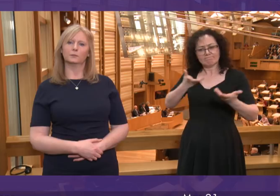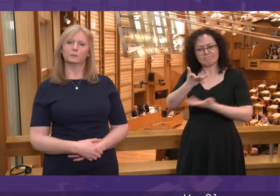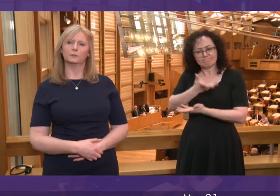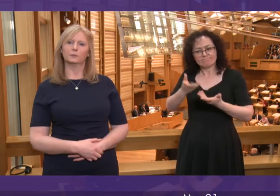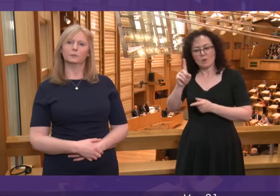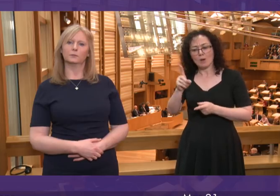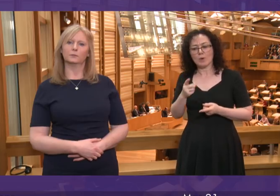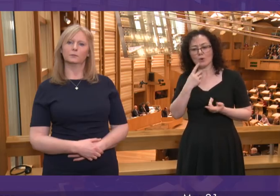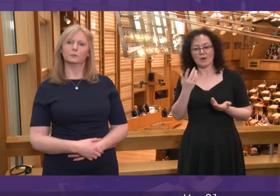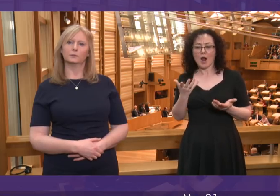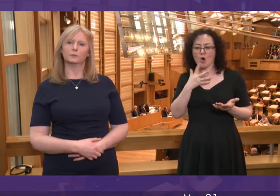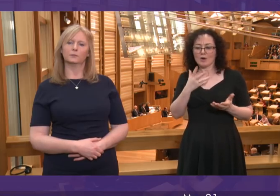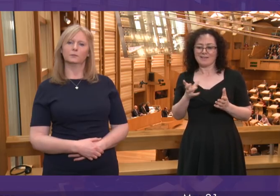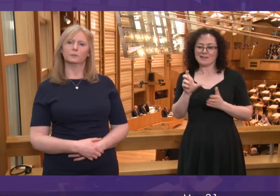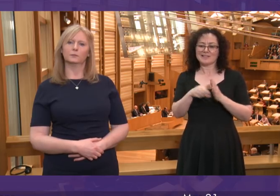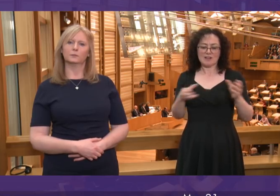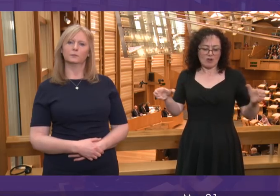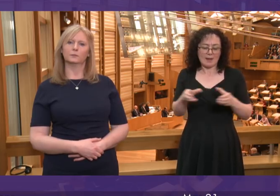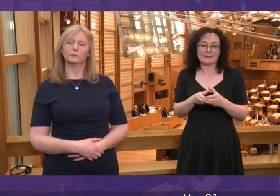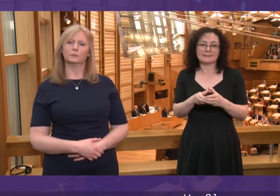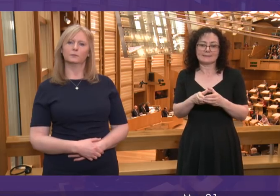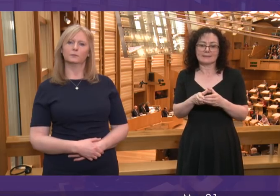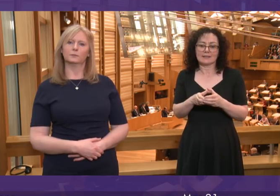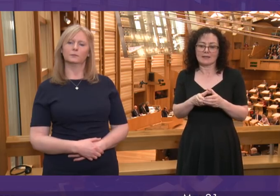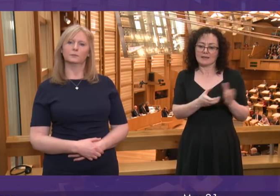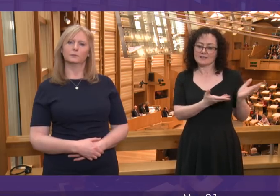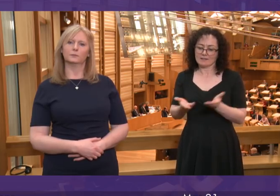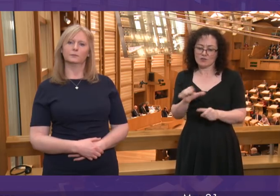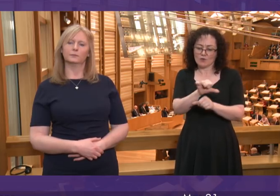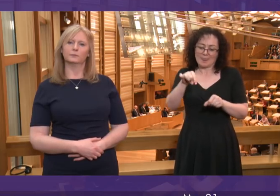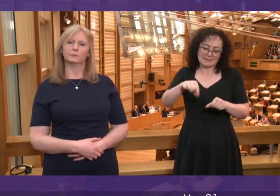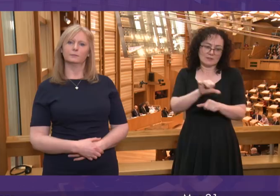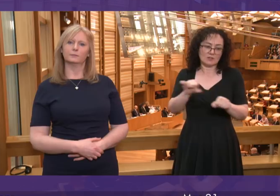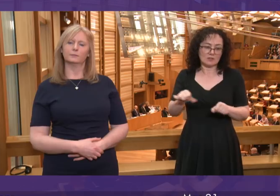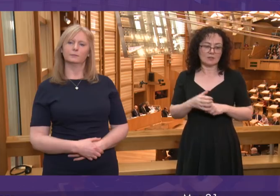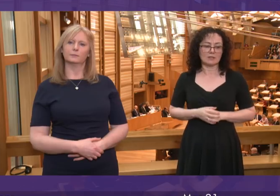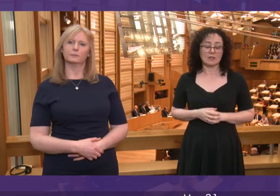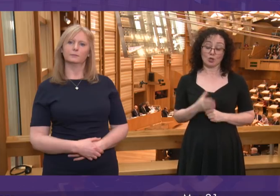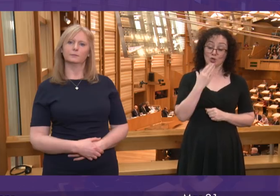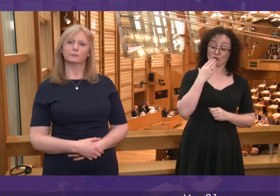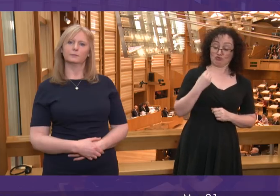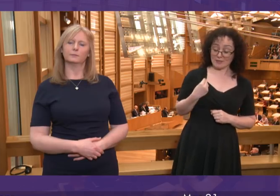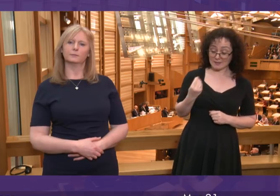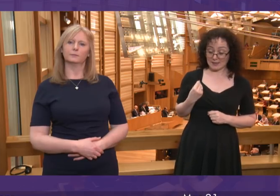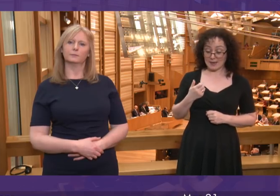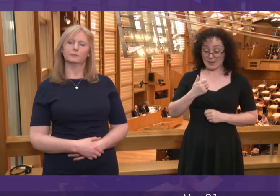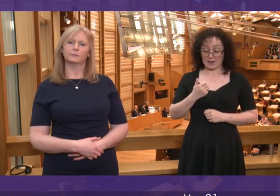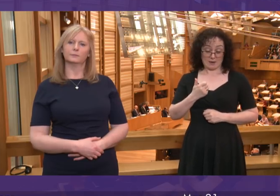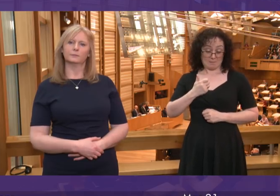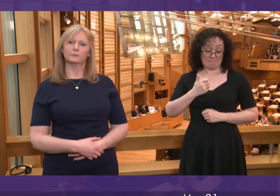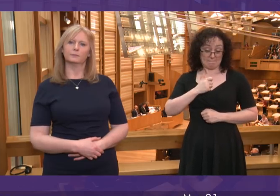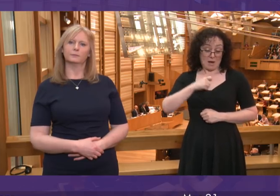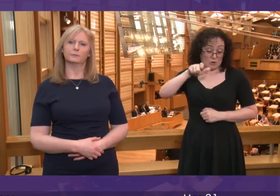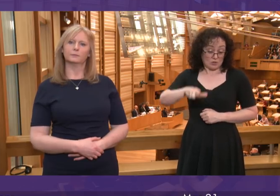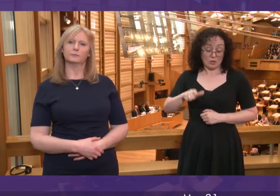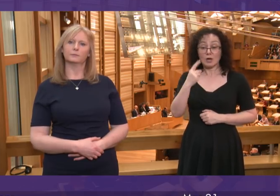against the centralisation but ministers pressed on against the will of this Parliament. One case highlighted to me just this week is a young man who has